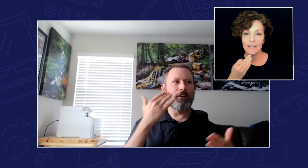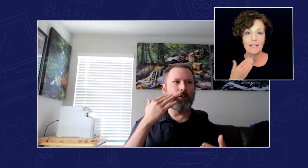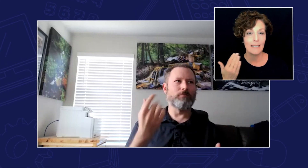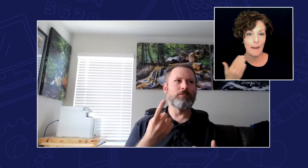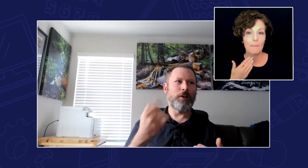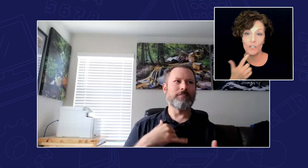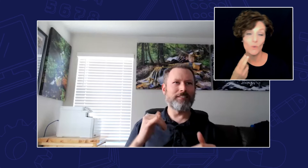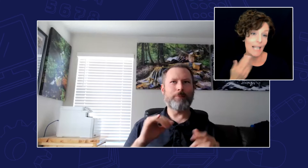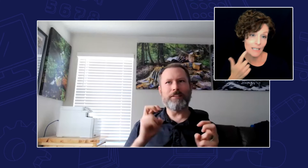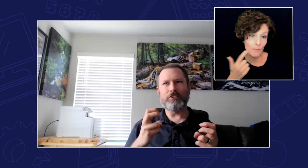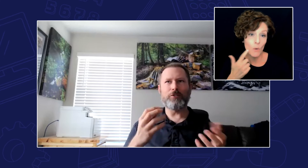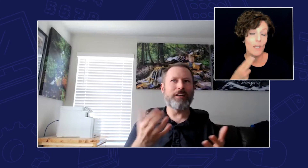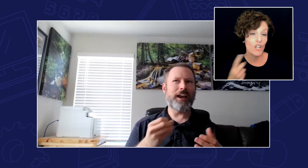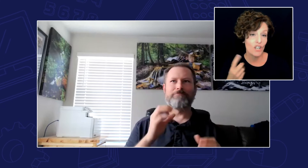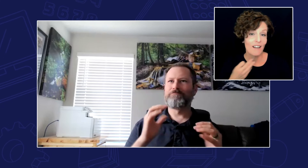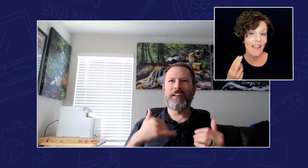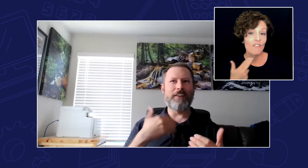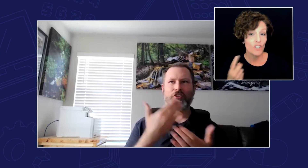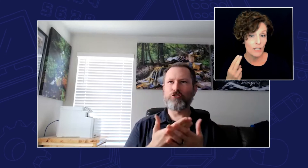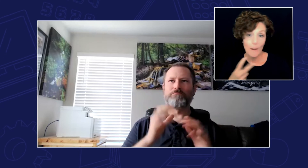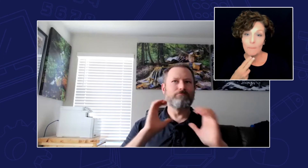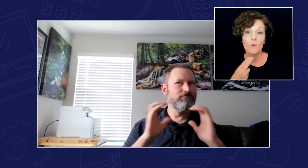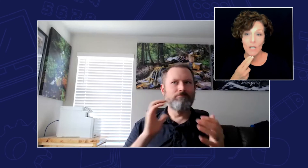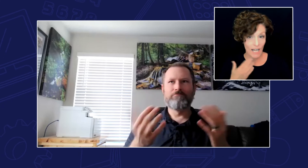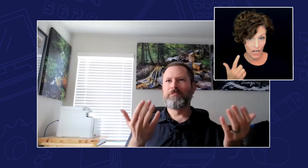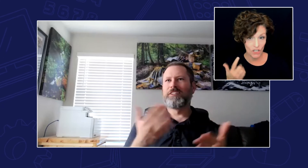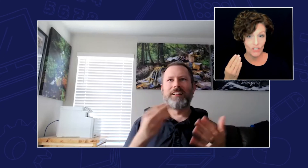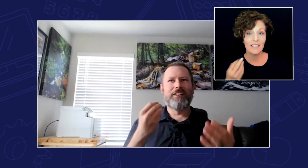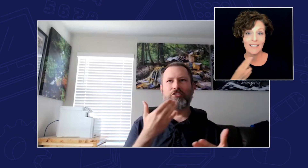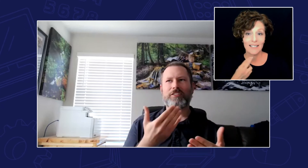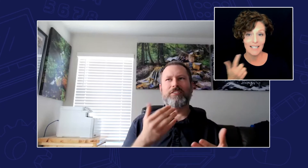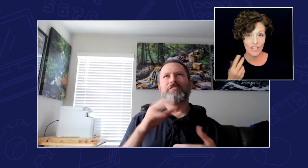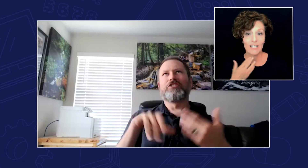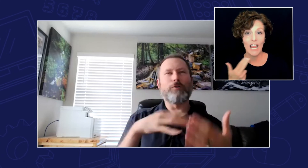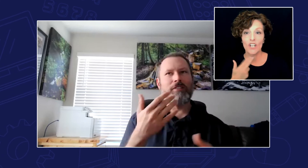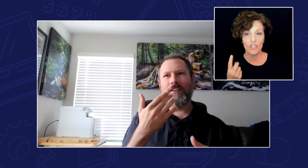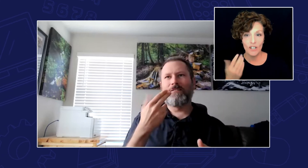and that we could still have good communication skills and good fun social time